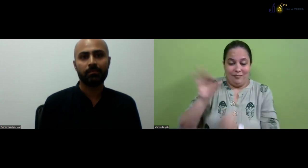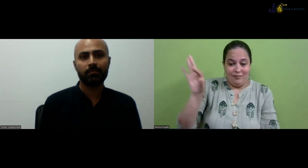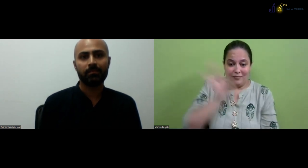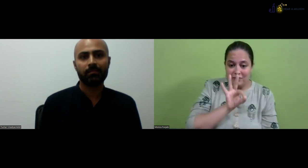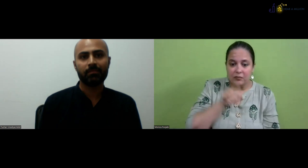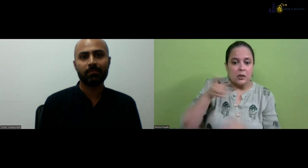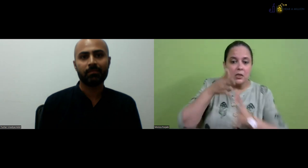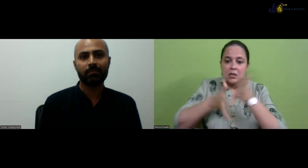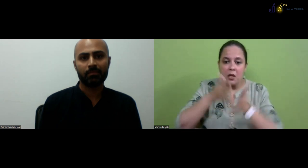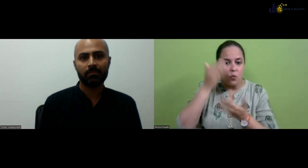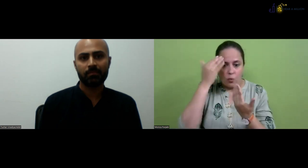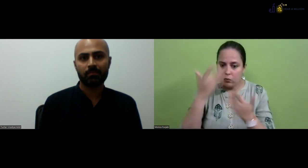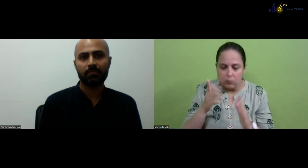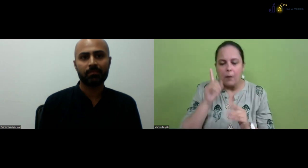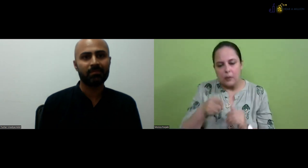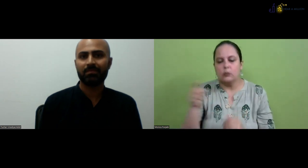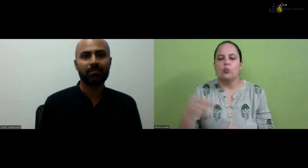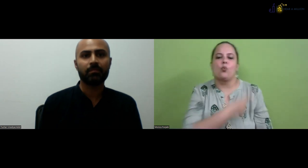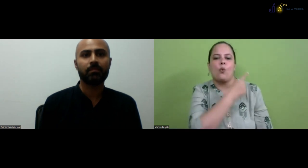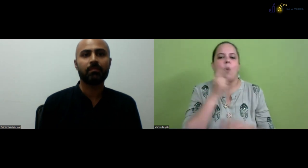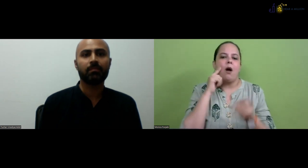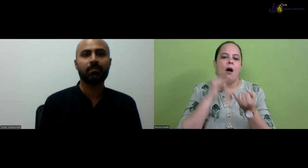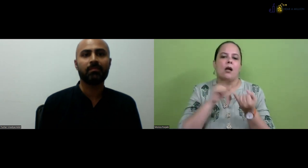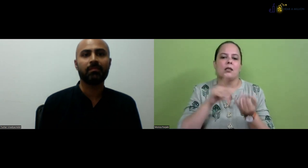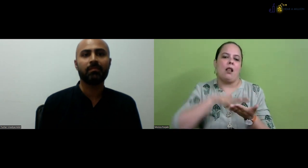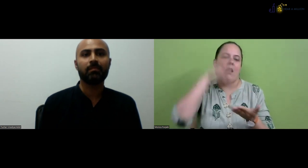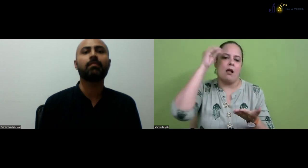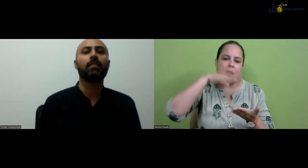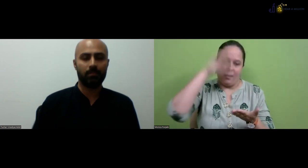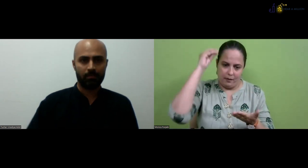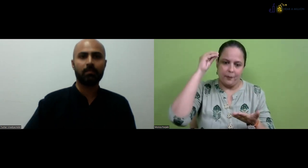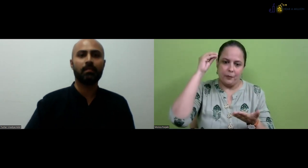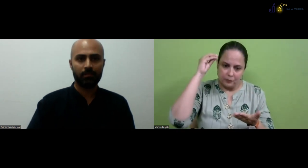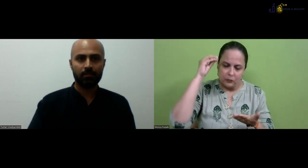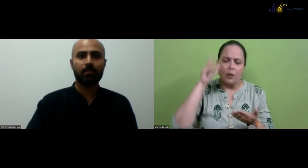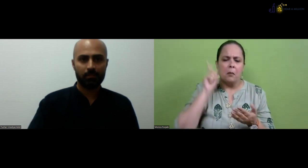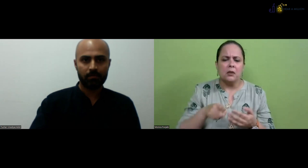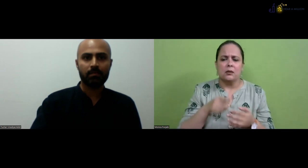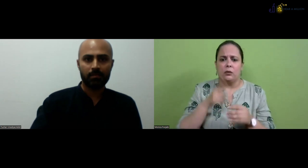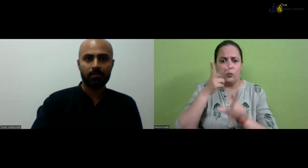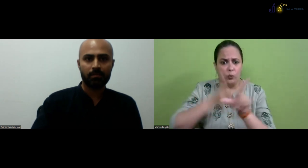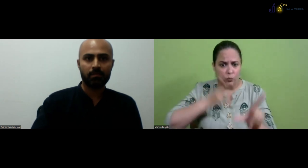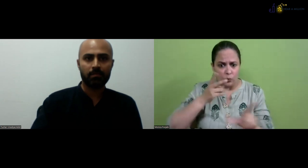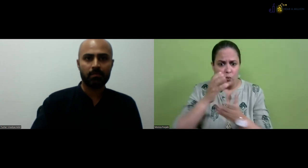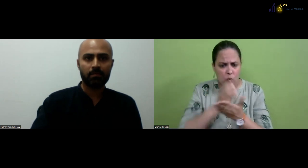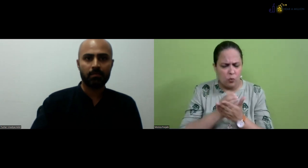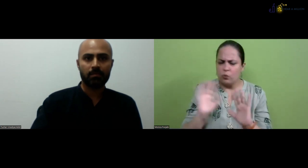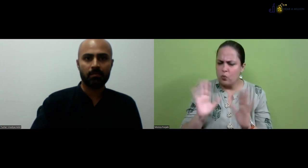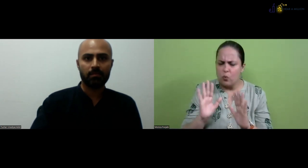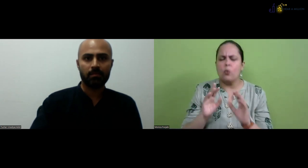are required to know sign language. So if person who get hired, they need to learn the ISL first.